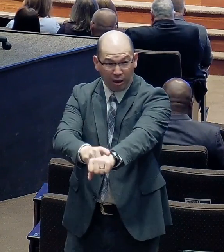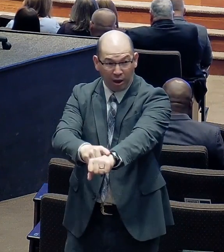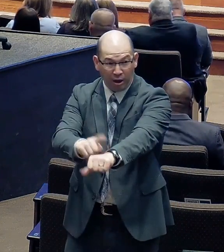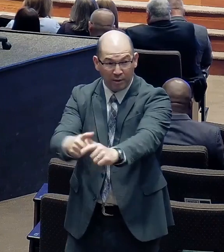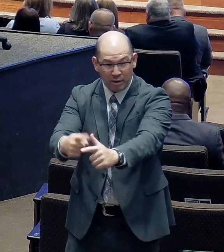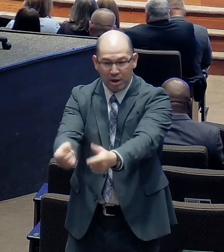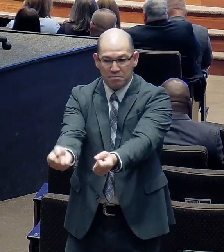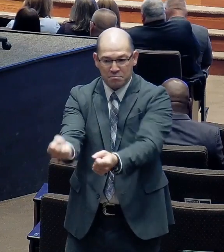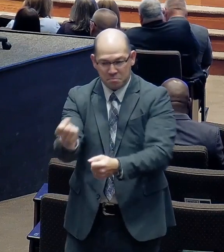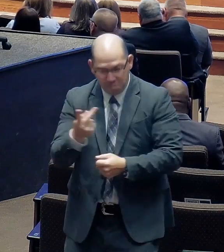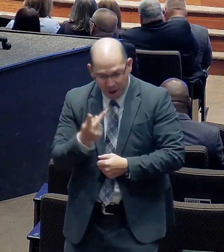captivity.